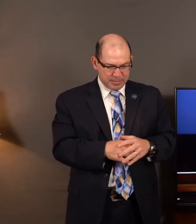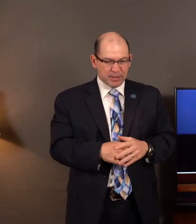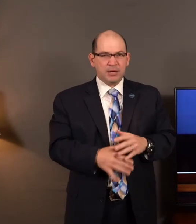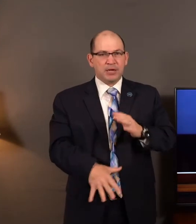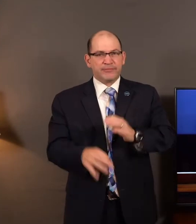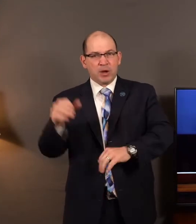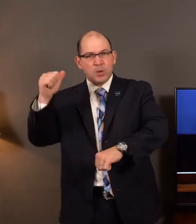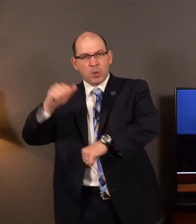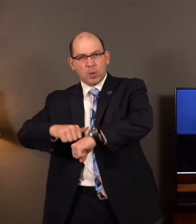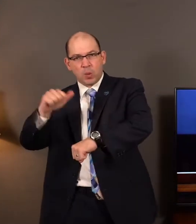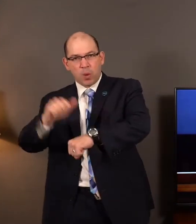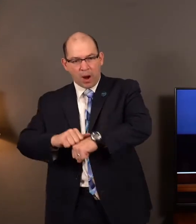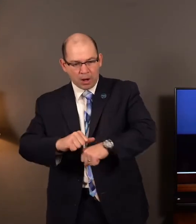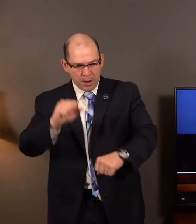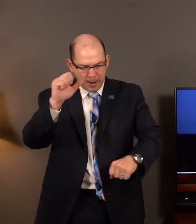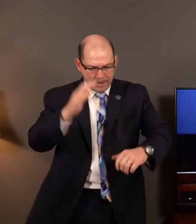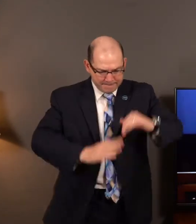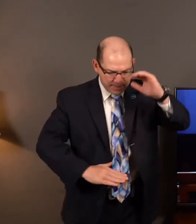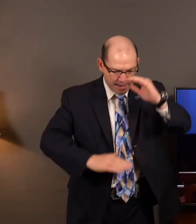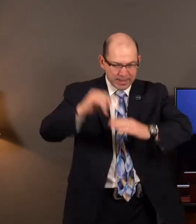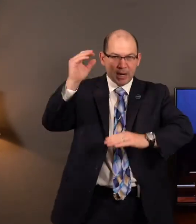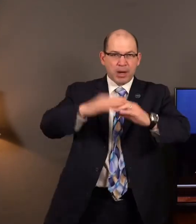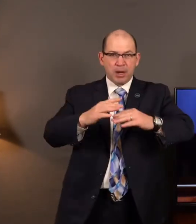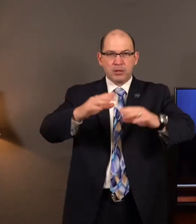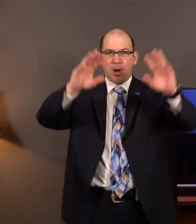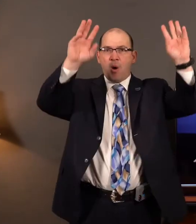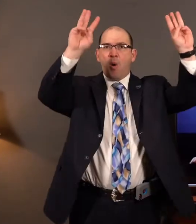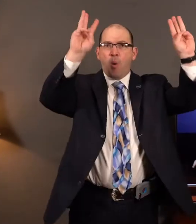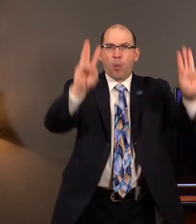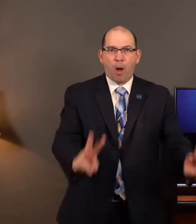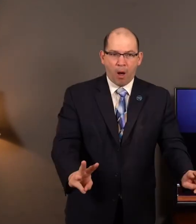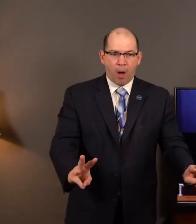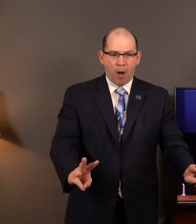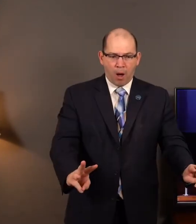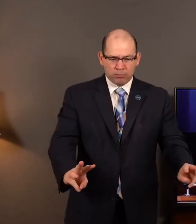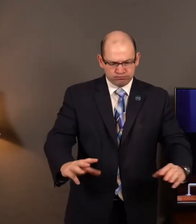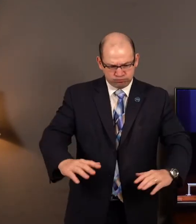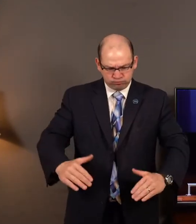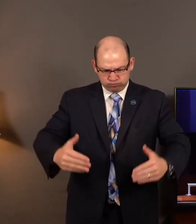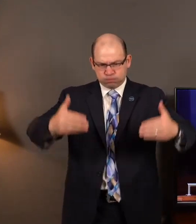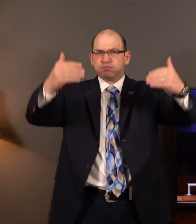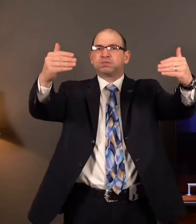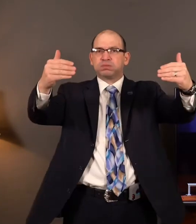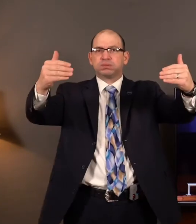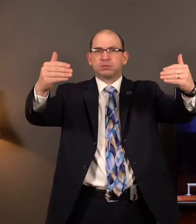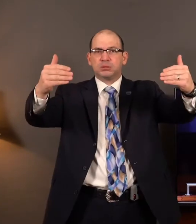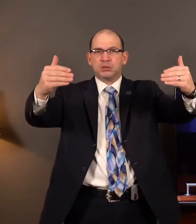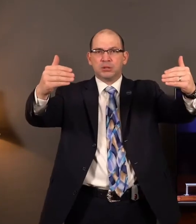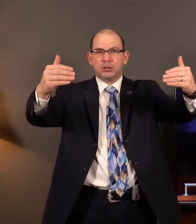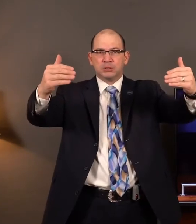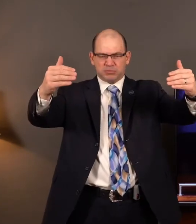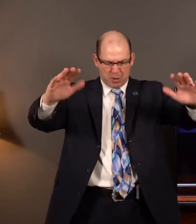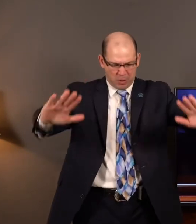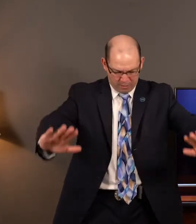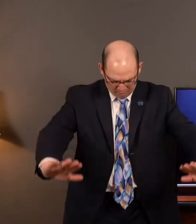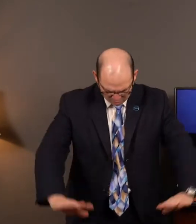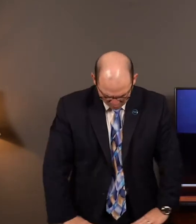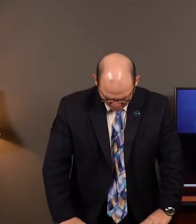the field. And they began to build a wall out of these stones. And the wall came about thigh high. And it was about a football